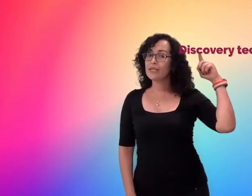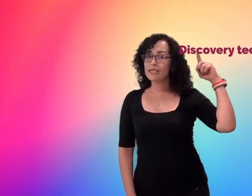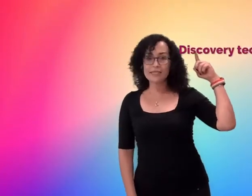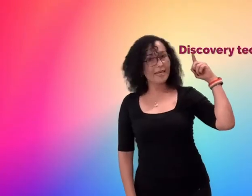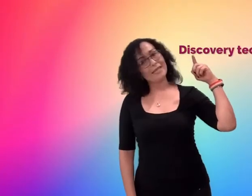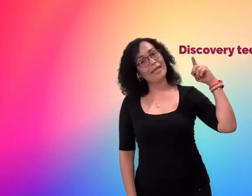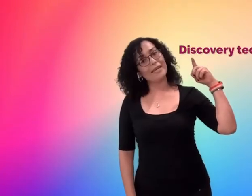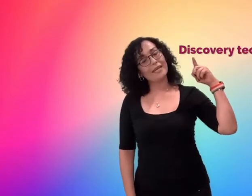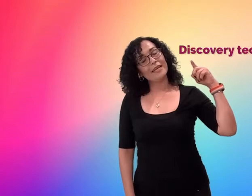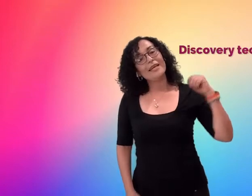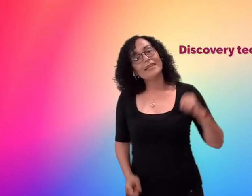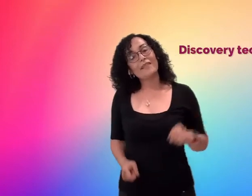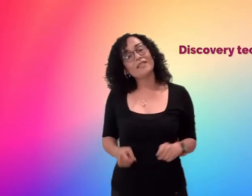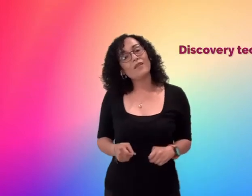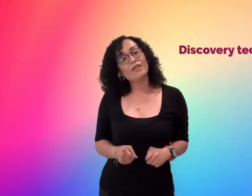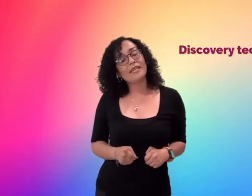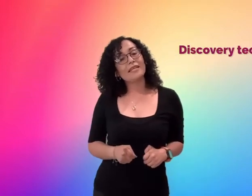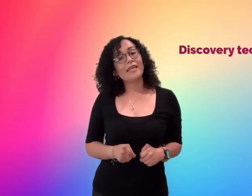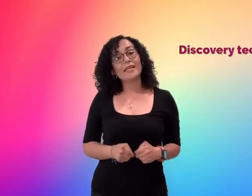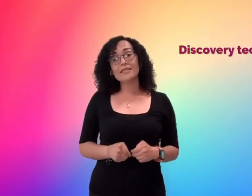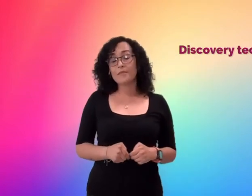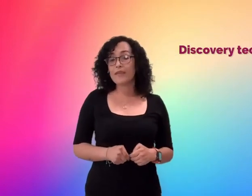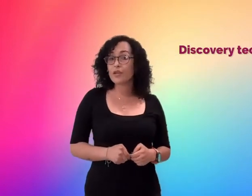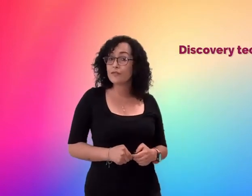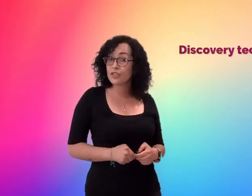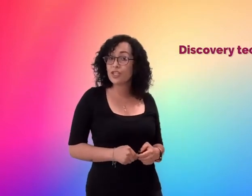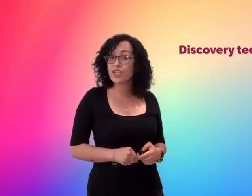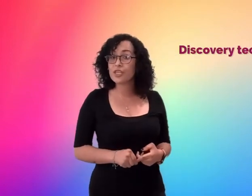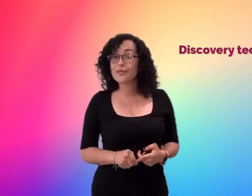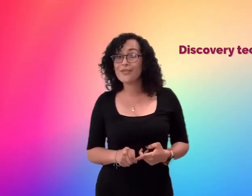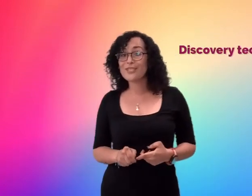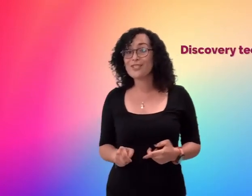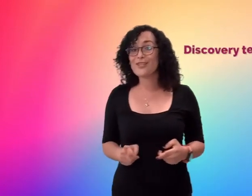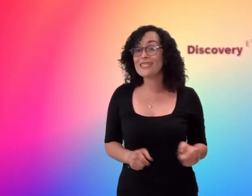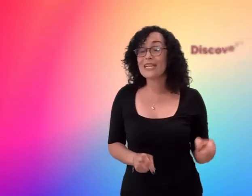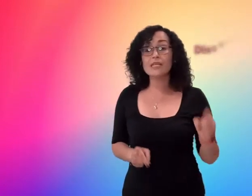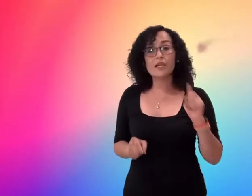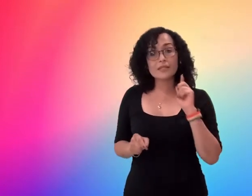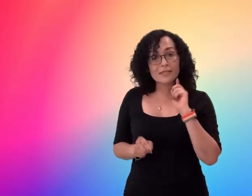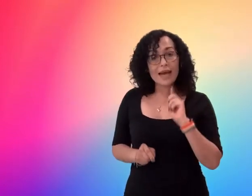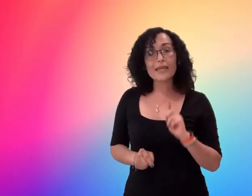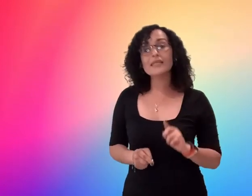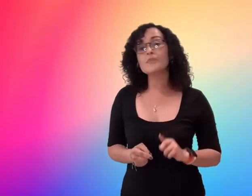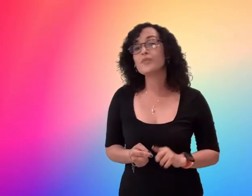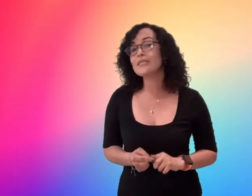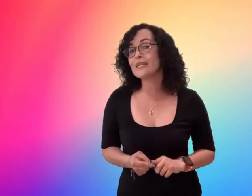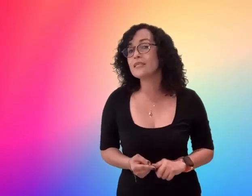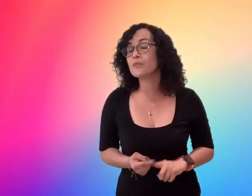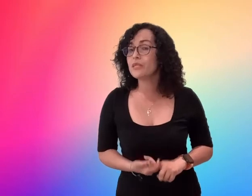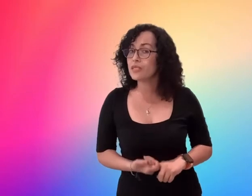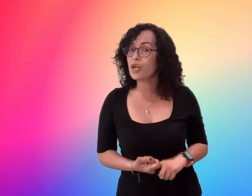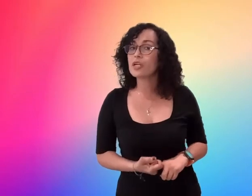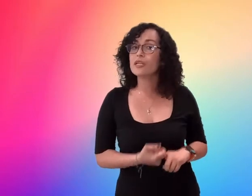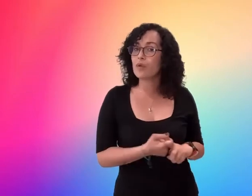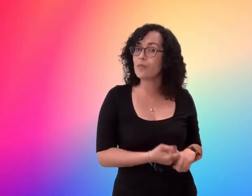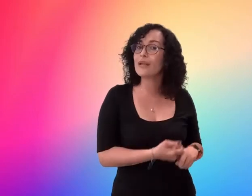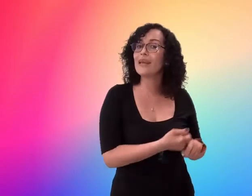technique the discovery technique is a method of teaching in which students are not directly presented with a target grammatical